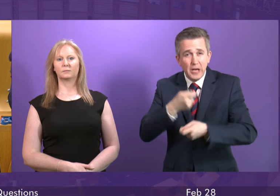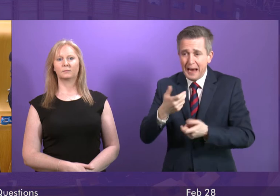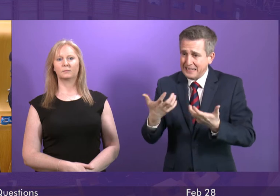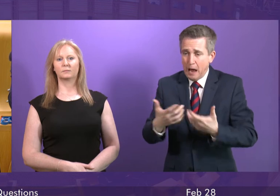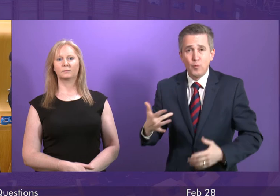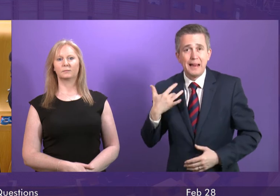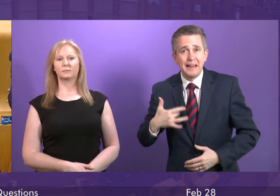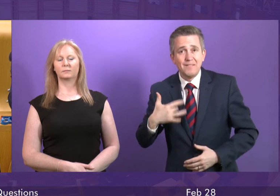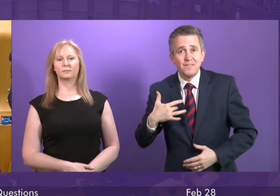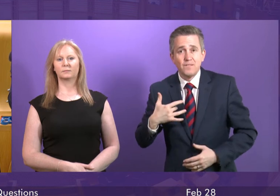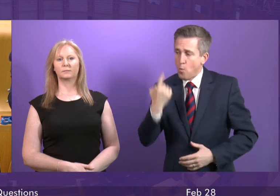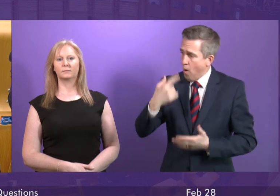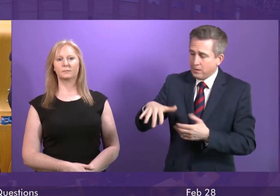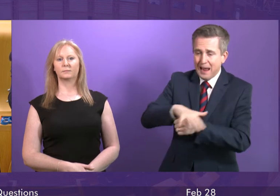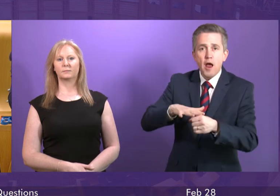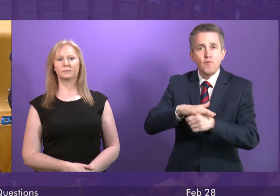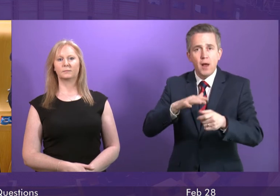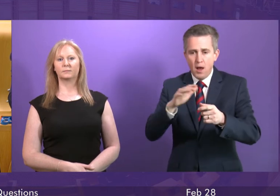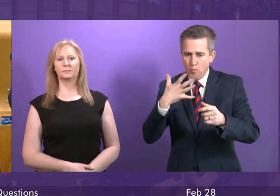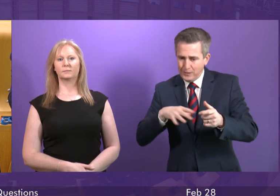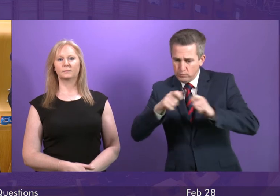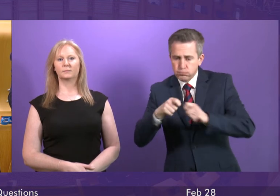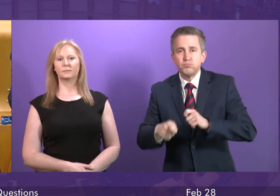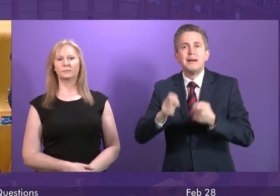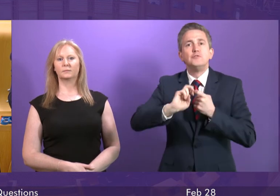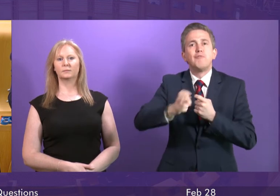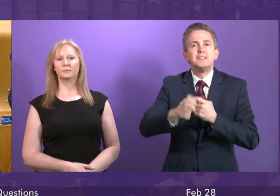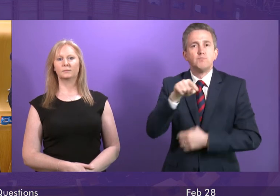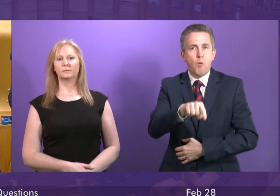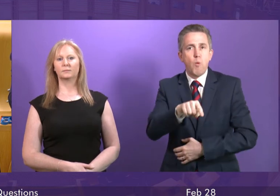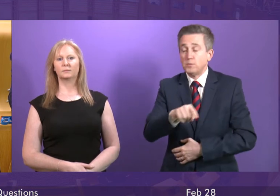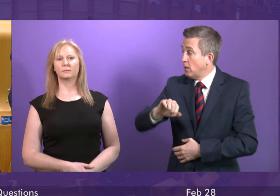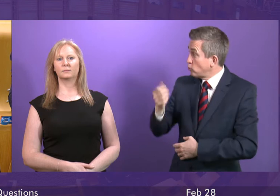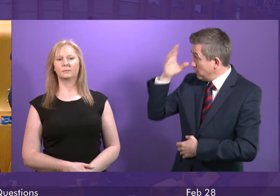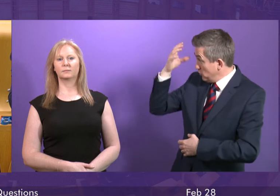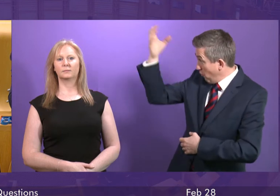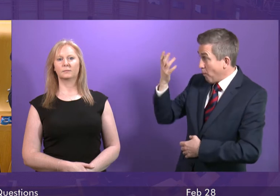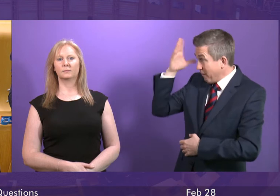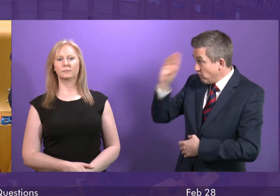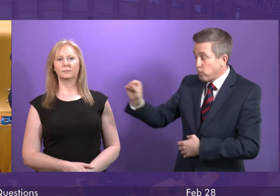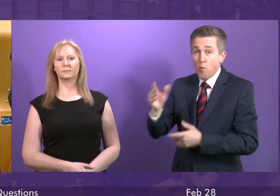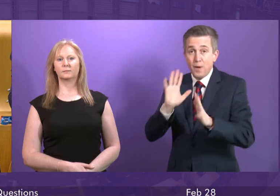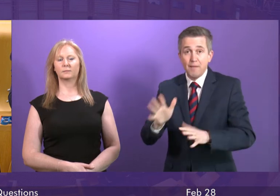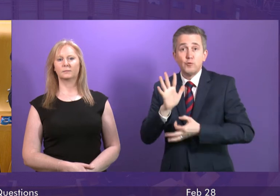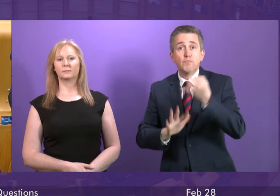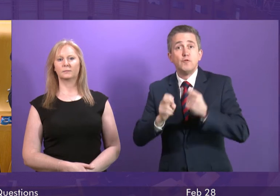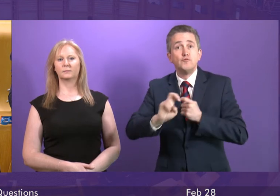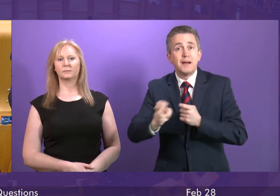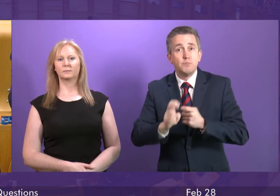transport is one of the areas where the Scottish Government has been repeatedly told it needs to do better. Yet we are seeing more road